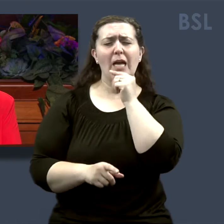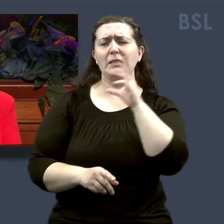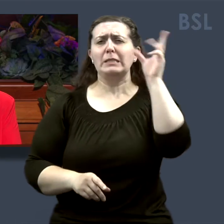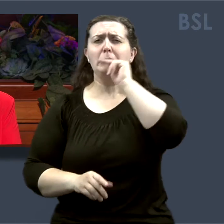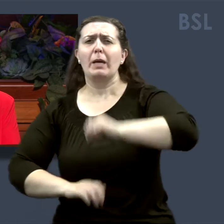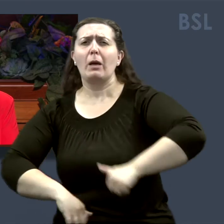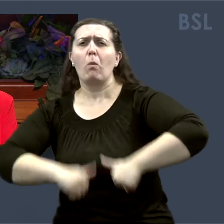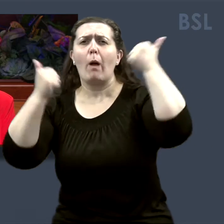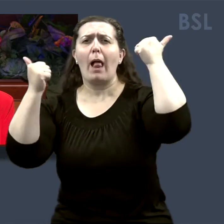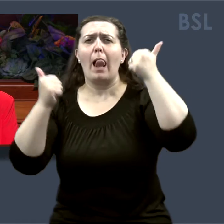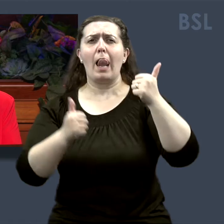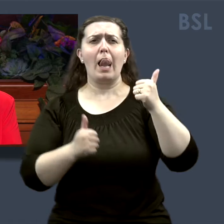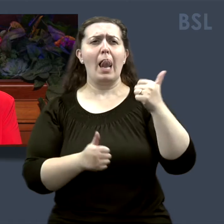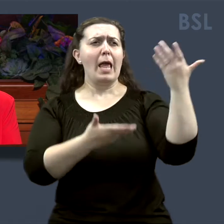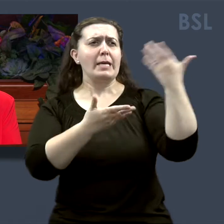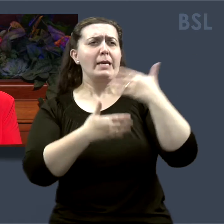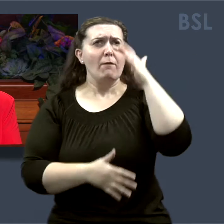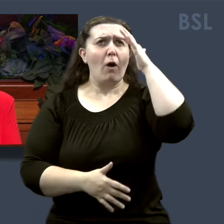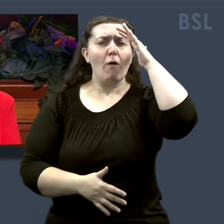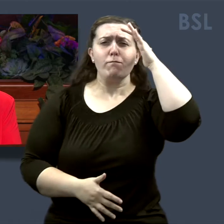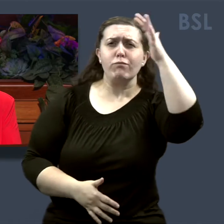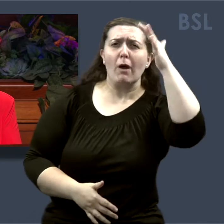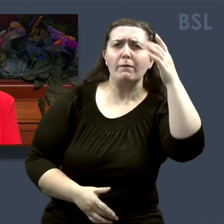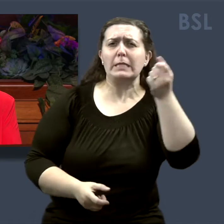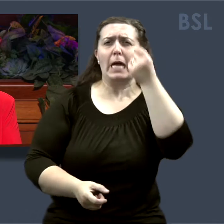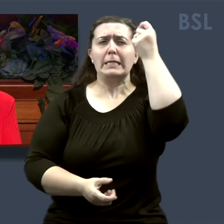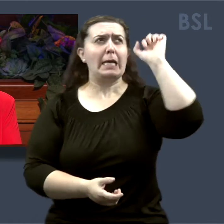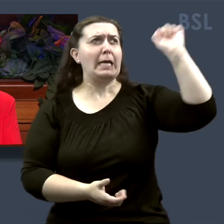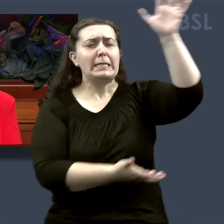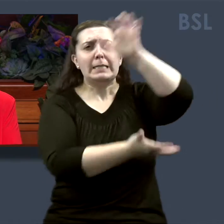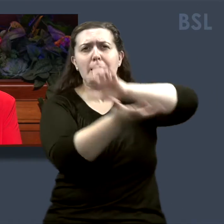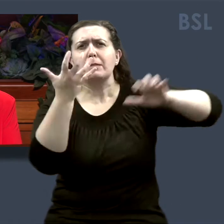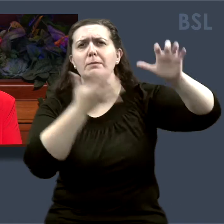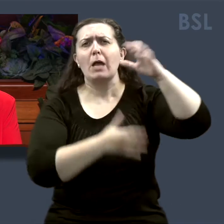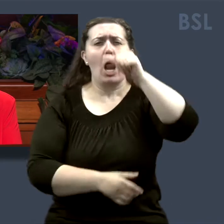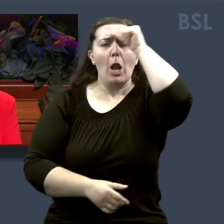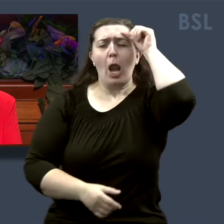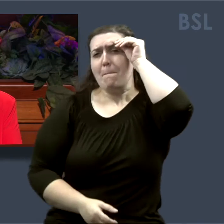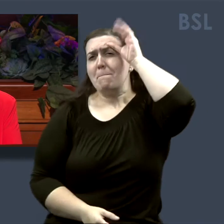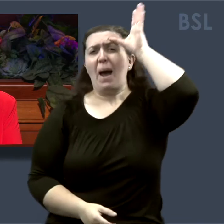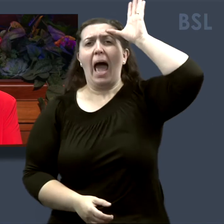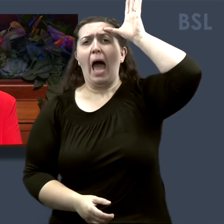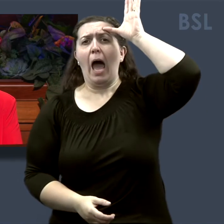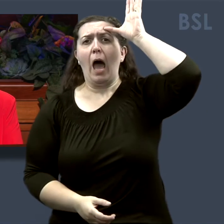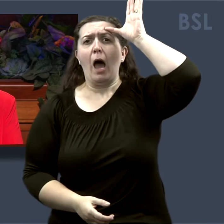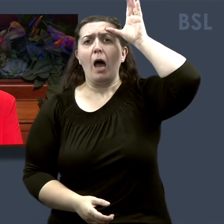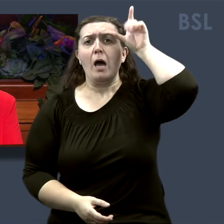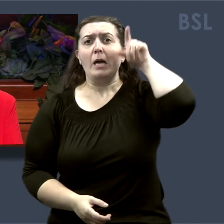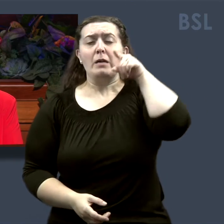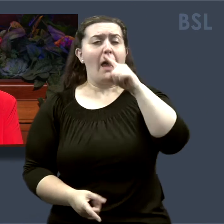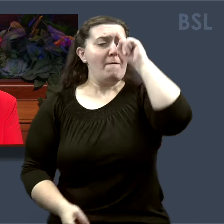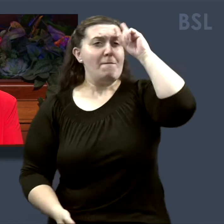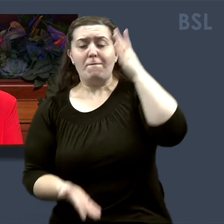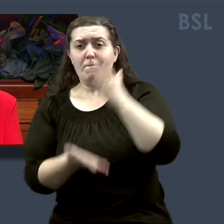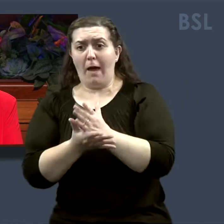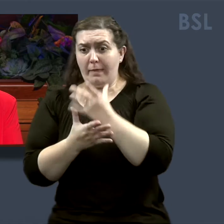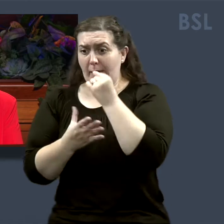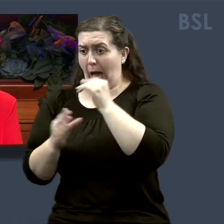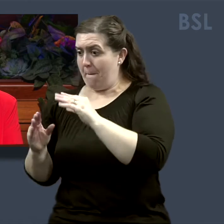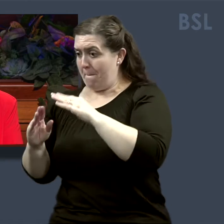tongues, have the gift of prophecy, understand all mysteries, possess all knowledge. Even if you have the faith to move